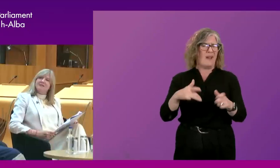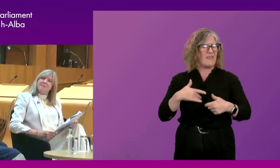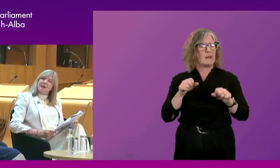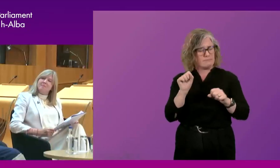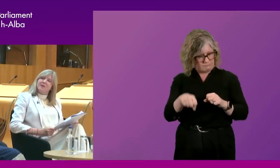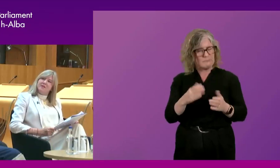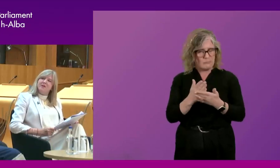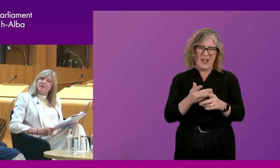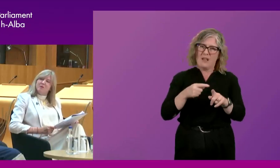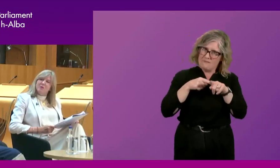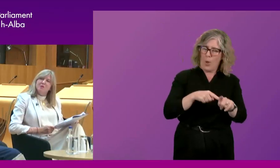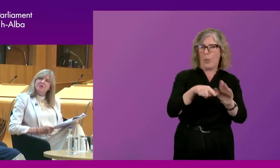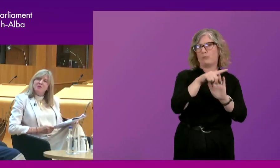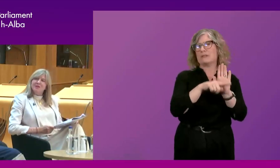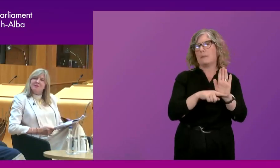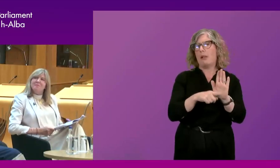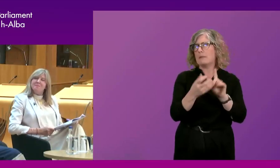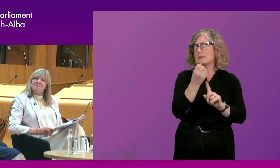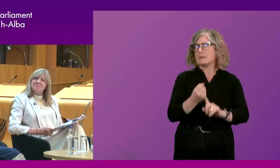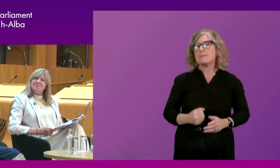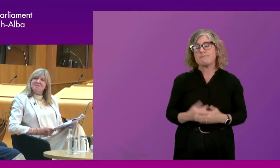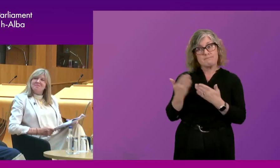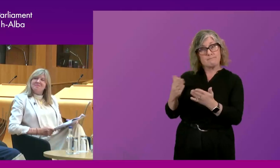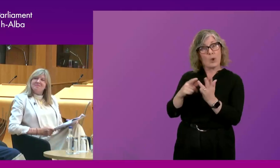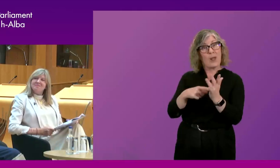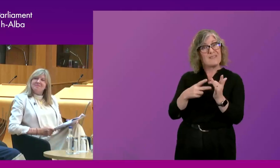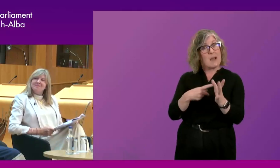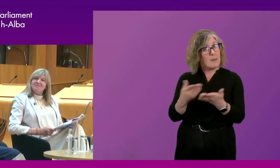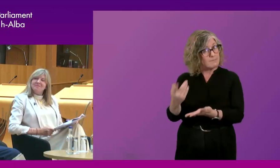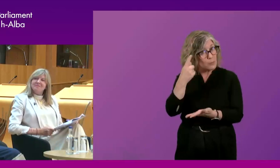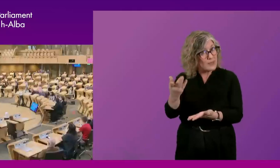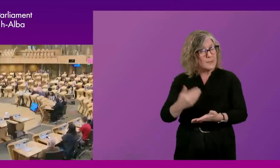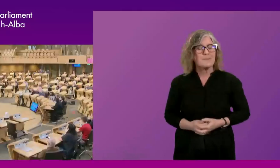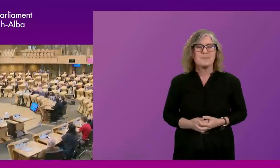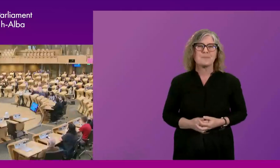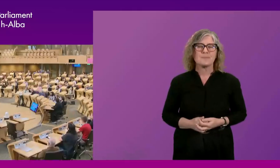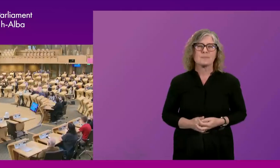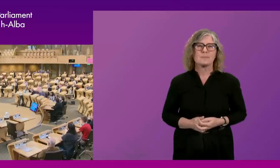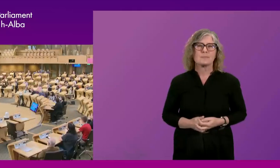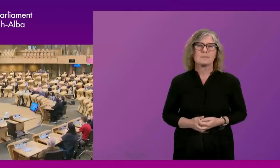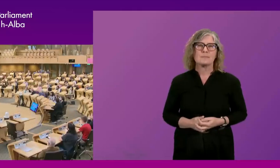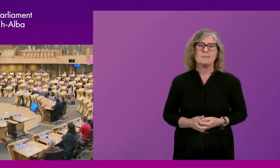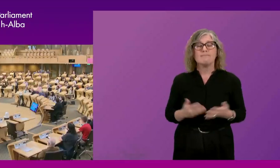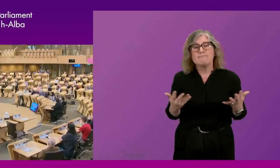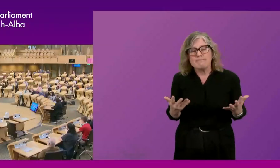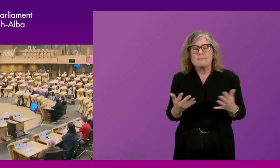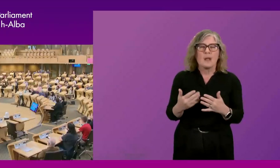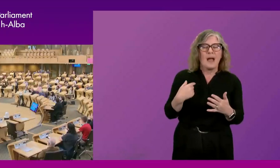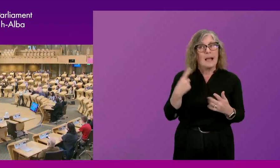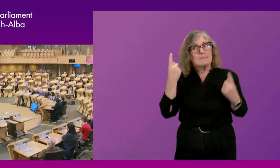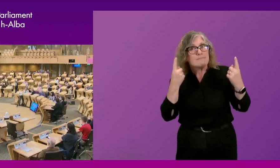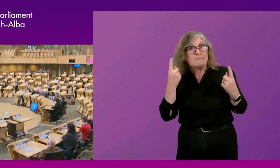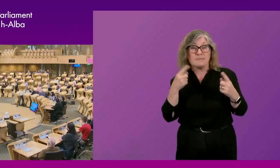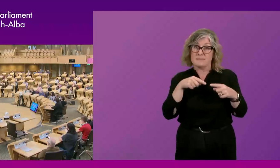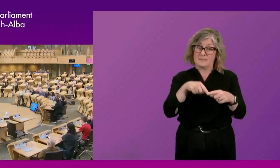very much, Ken. Olivia, what do you think? I mean, for me, I look at this in the context of how these